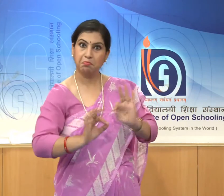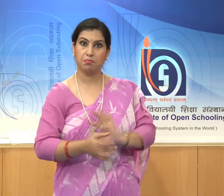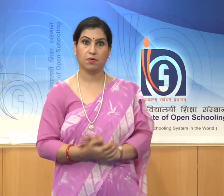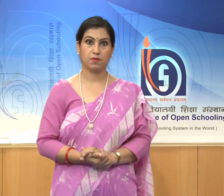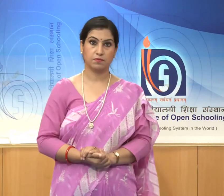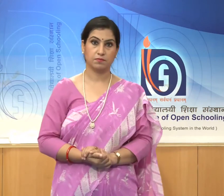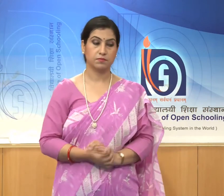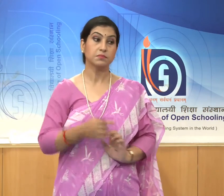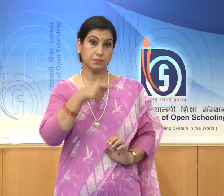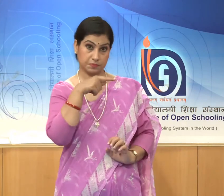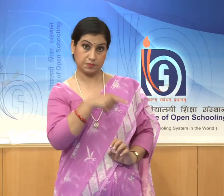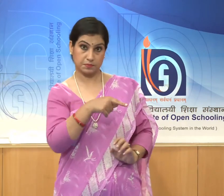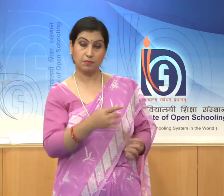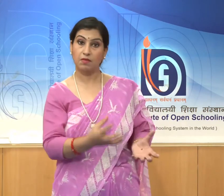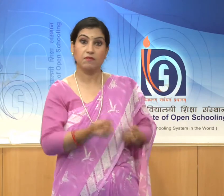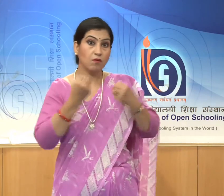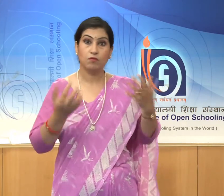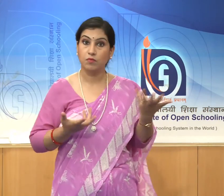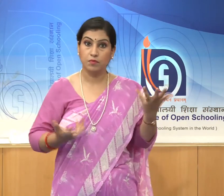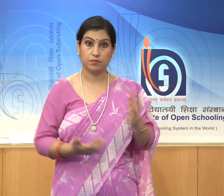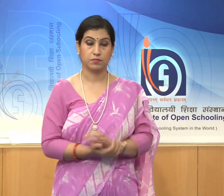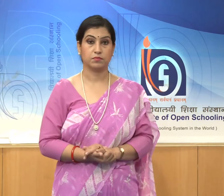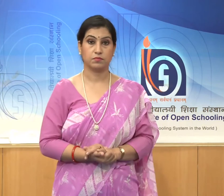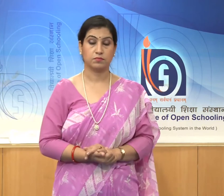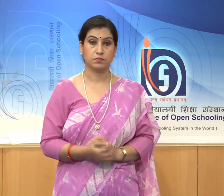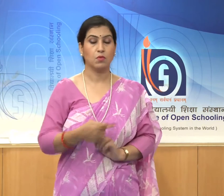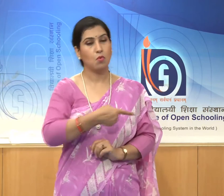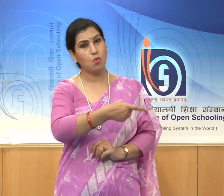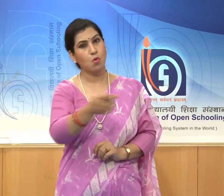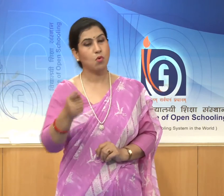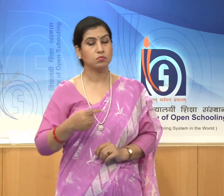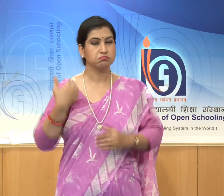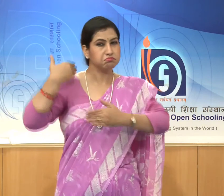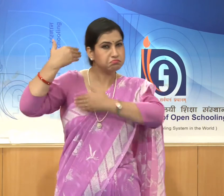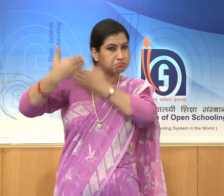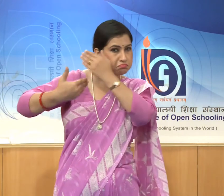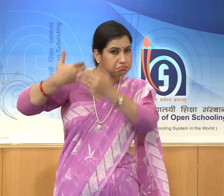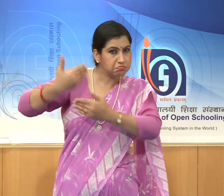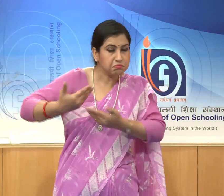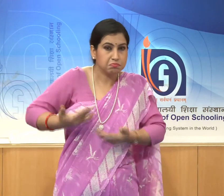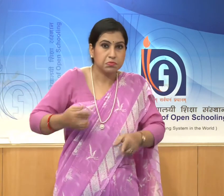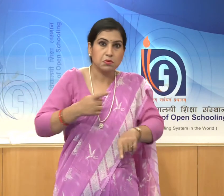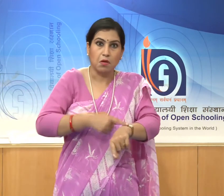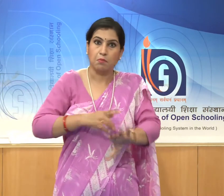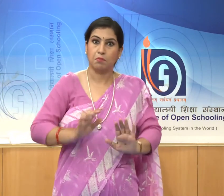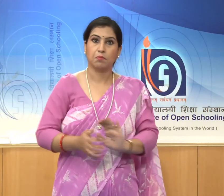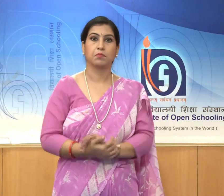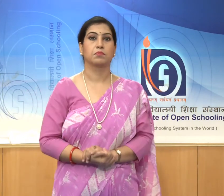This has been regarded for ages as